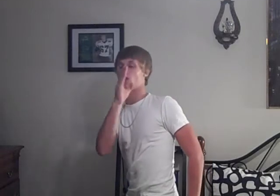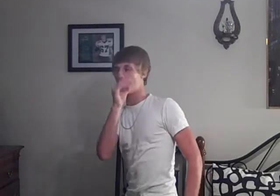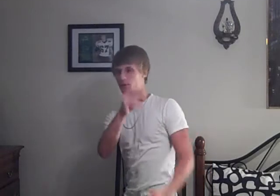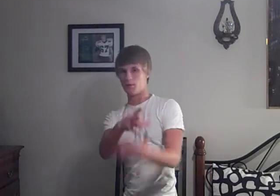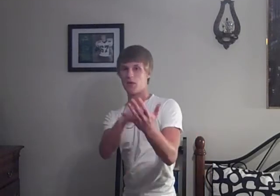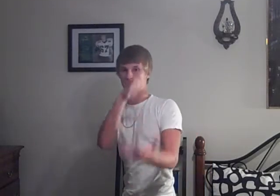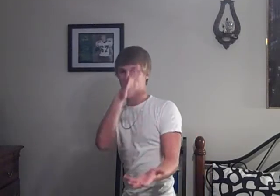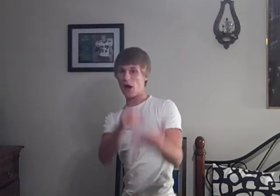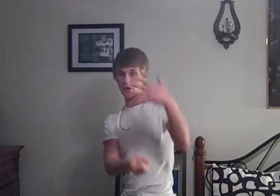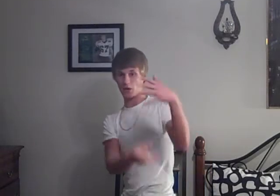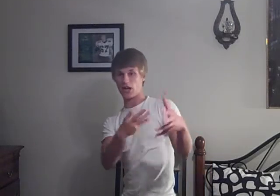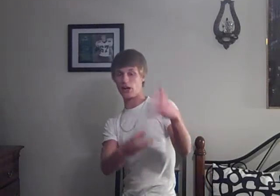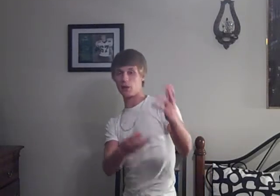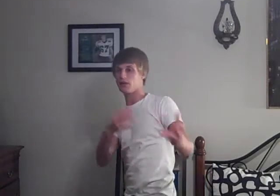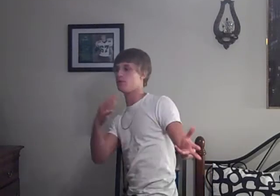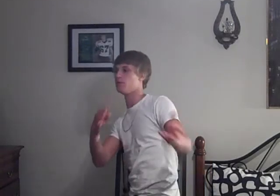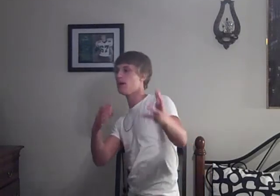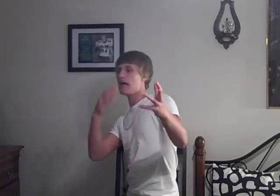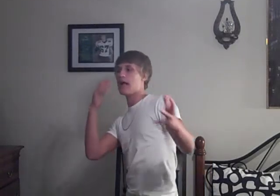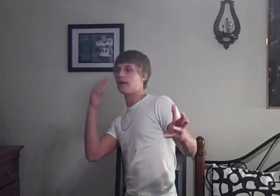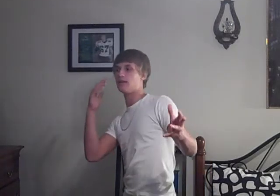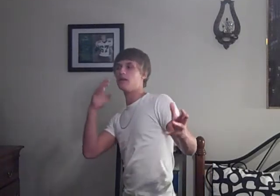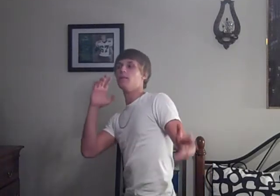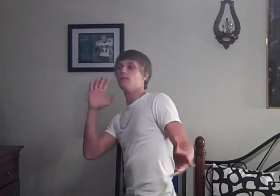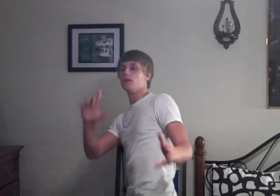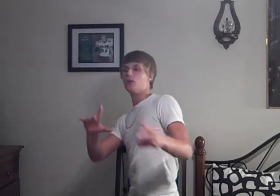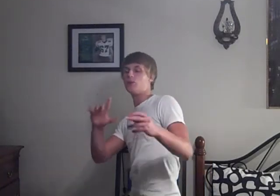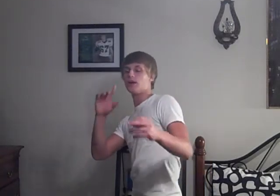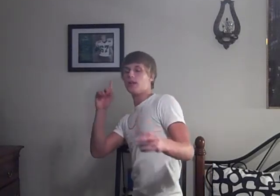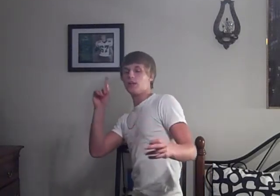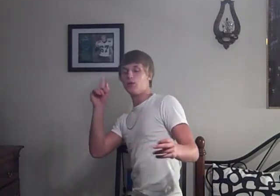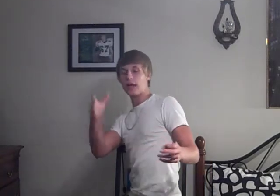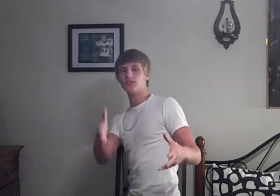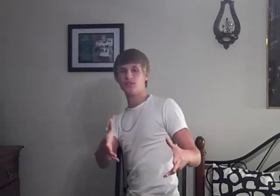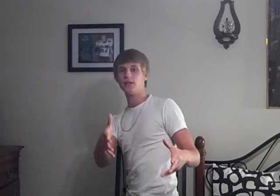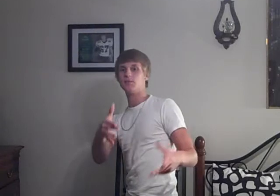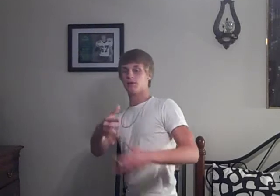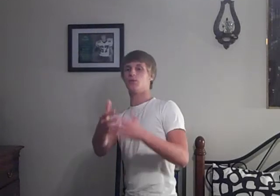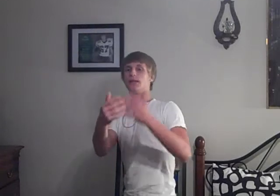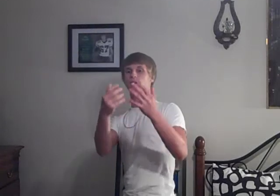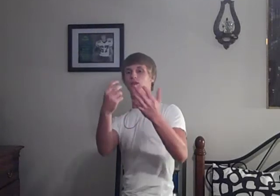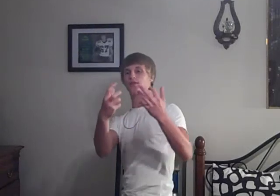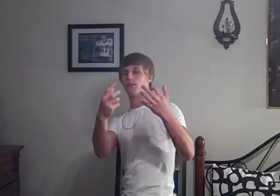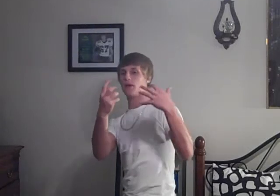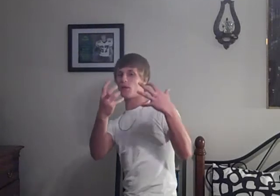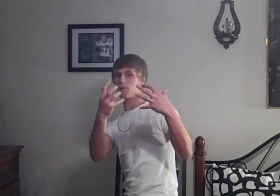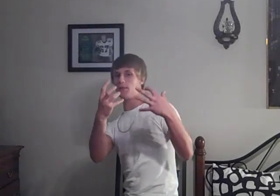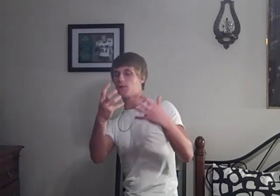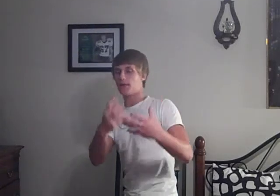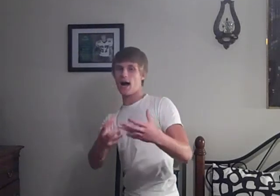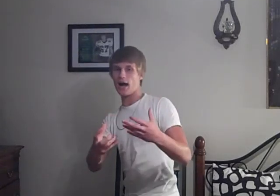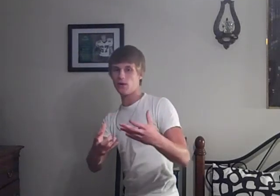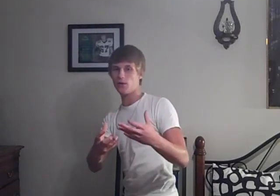Of your mother Or father Or gay relative And you You can't see them But you get the look From the other people In that aisle